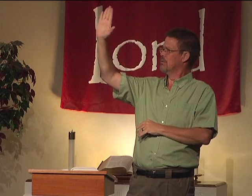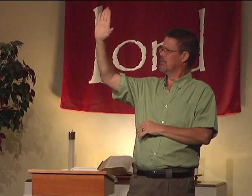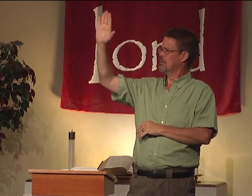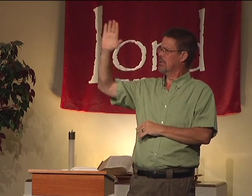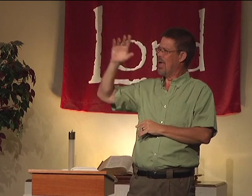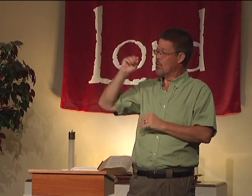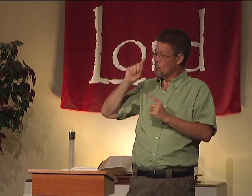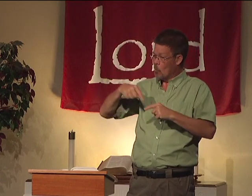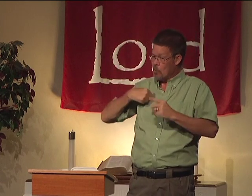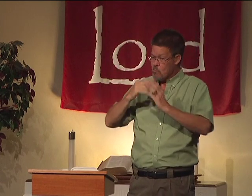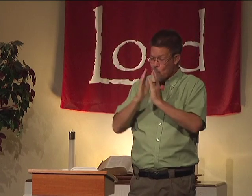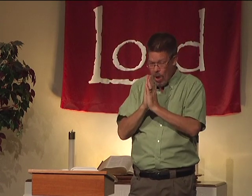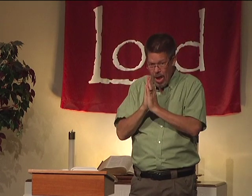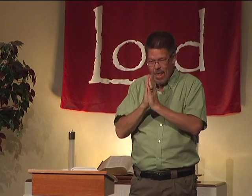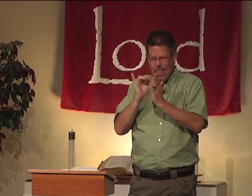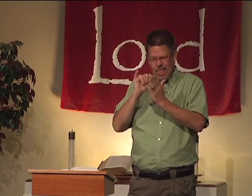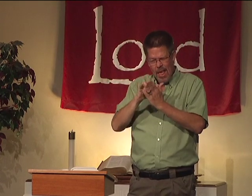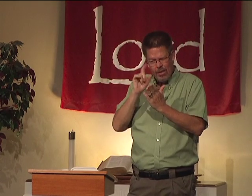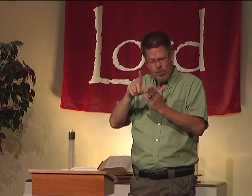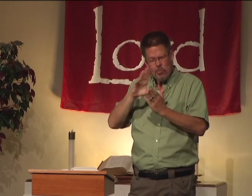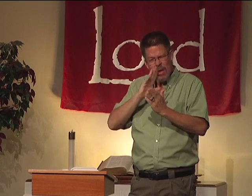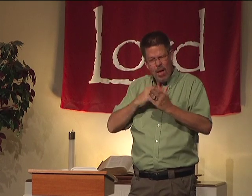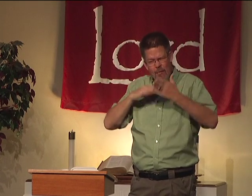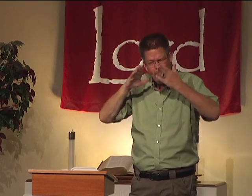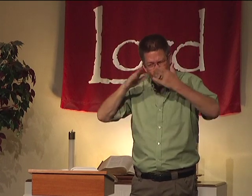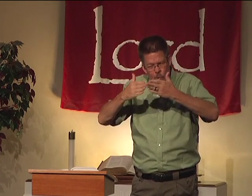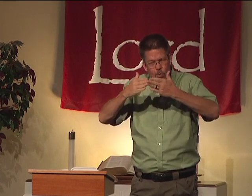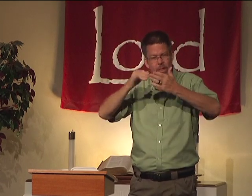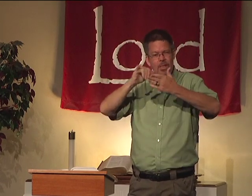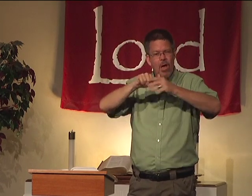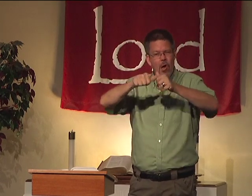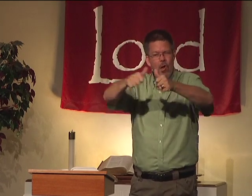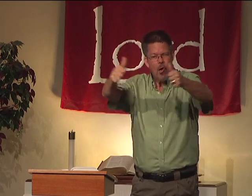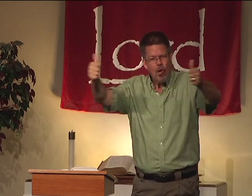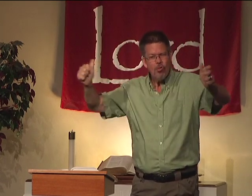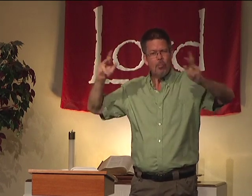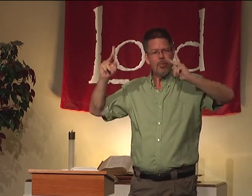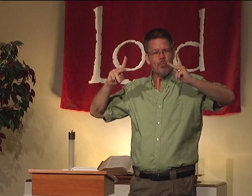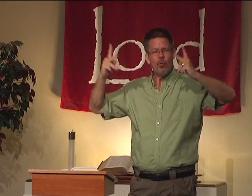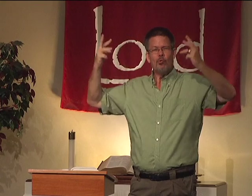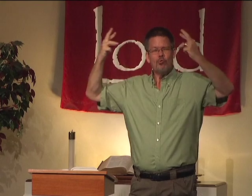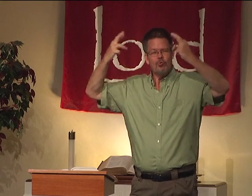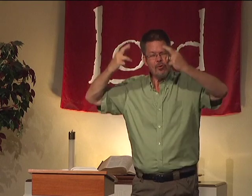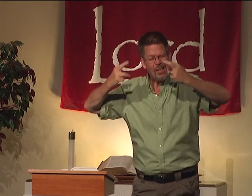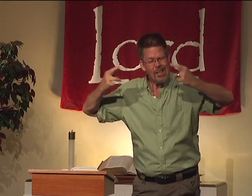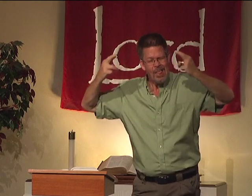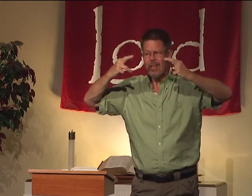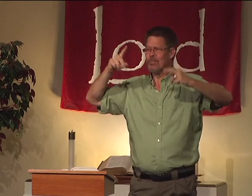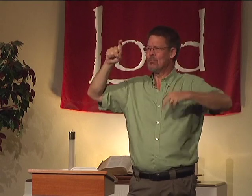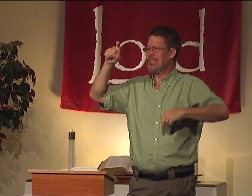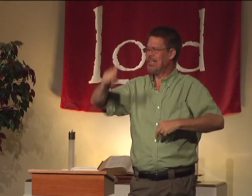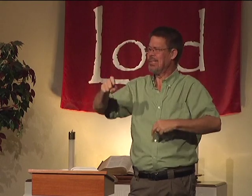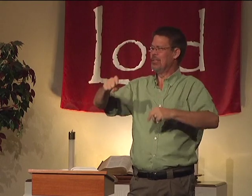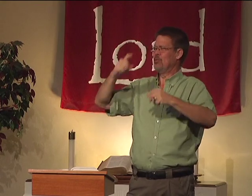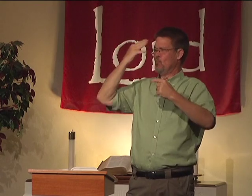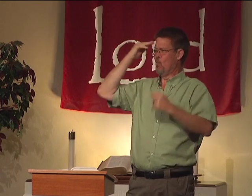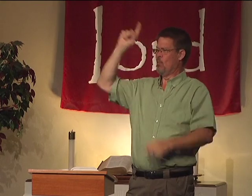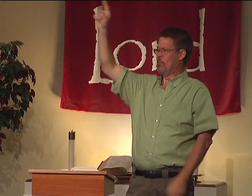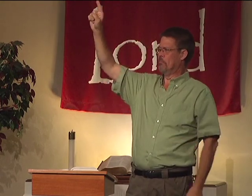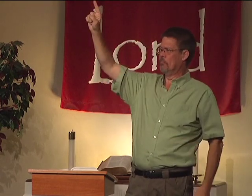when we become his. So when we pray, that should be our focus, that other people realize that